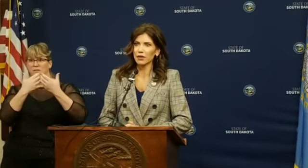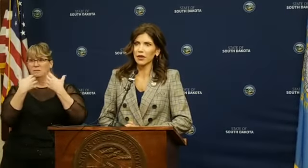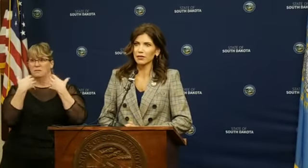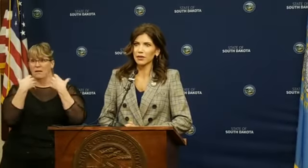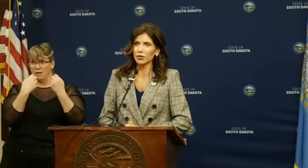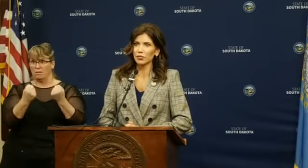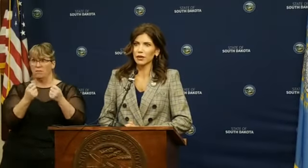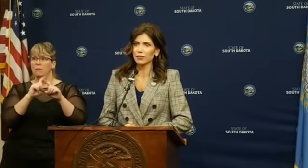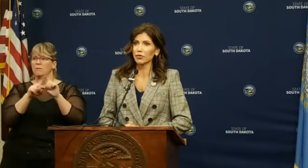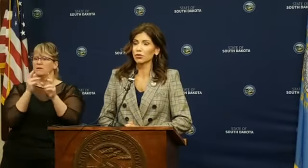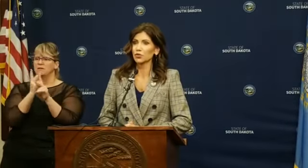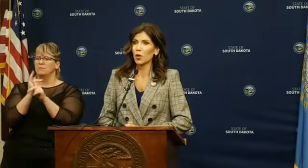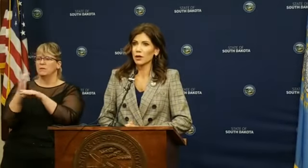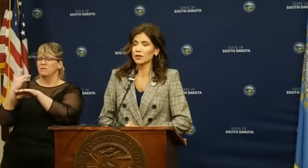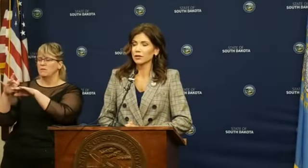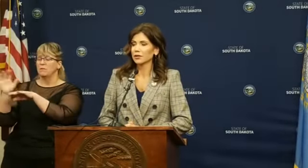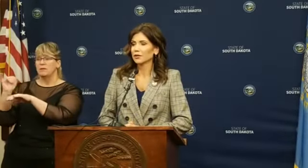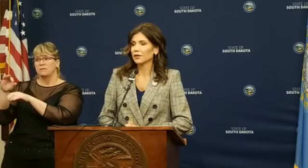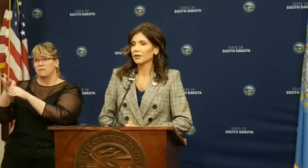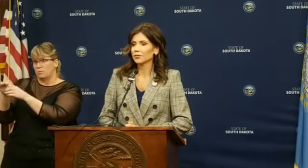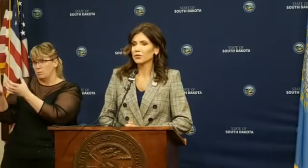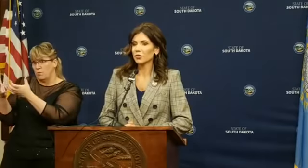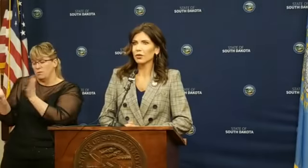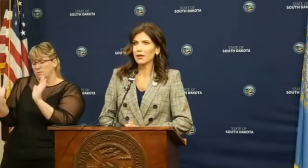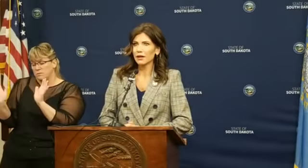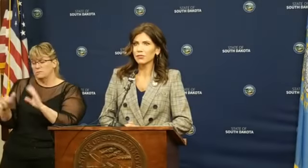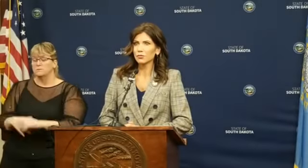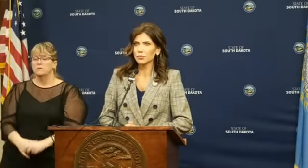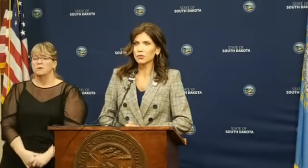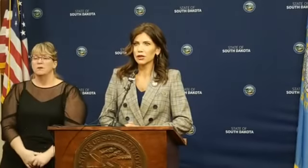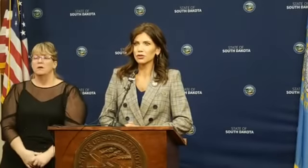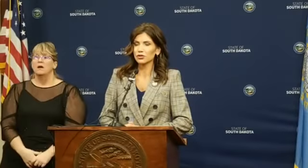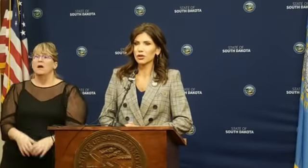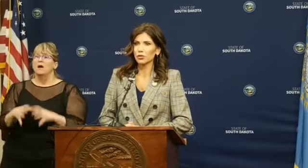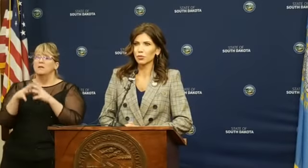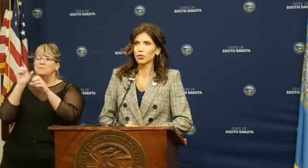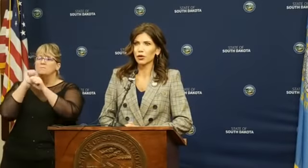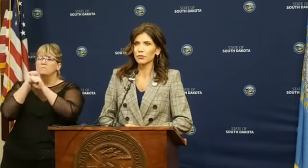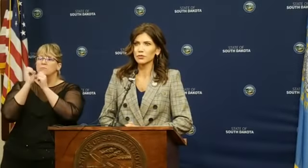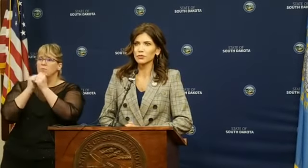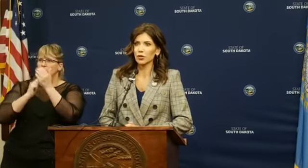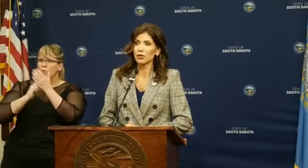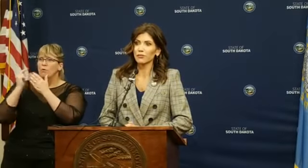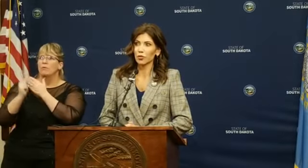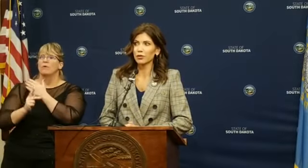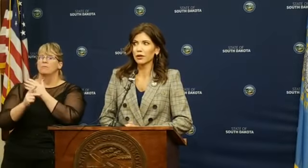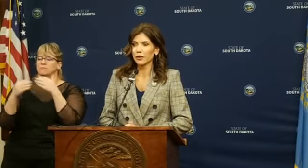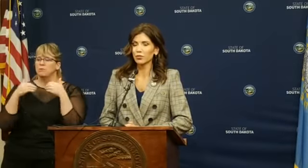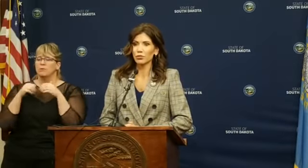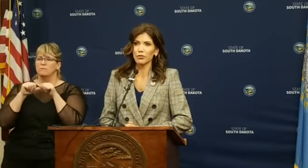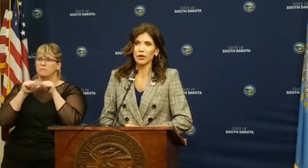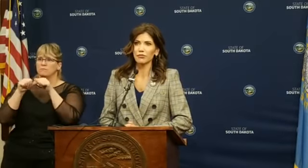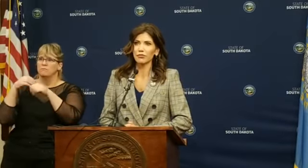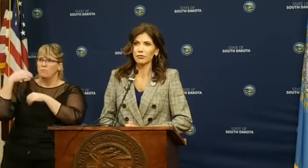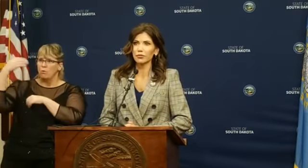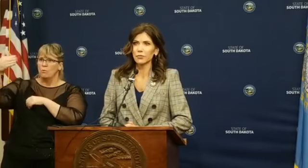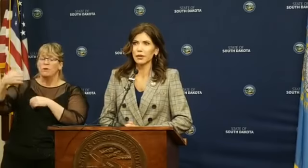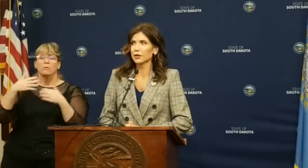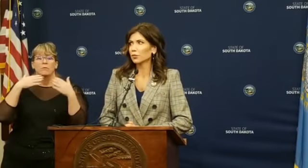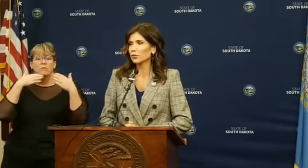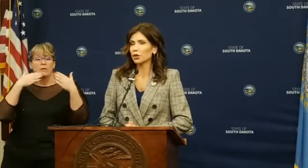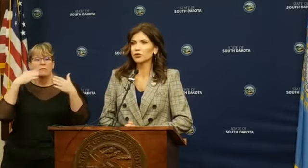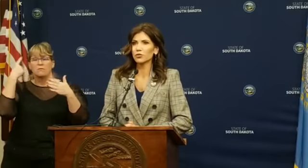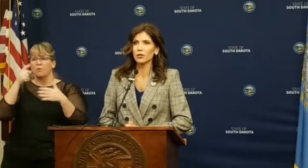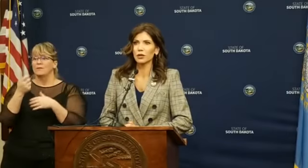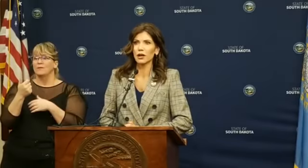but also make that available like the voters wanted. So a lot of implementation on programs going forward. And then we're thankful for